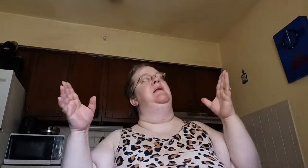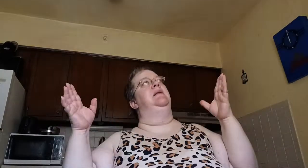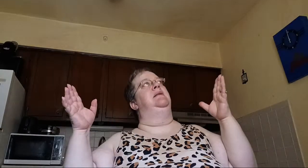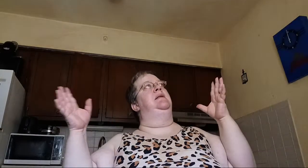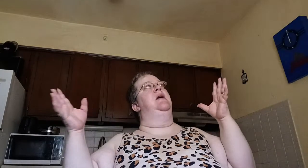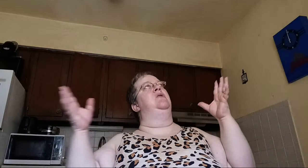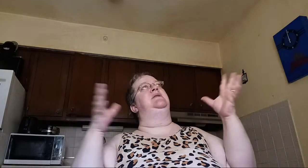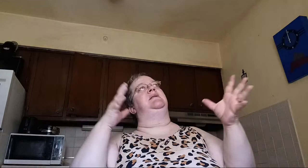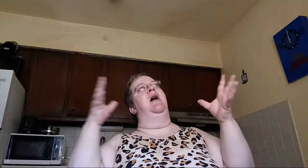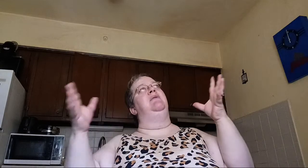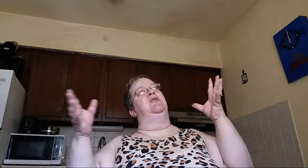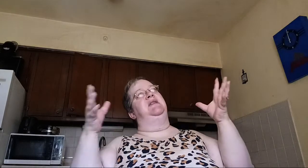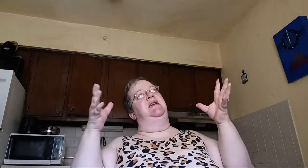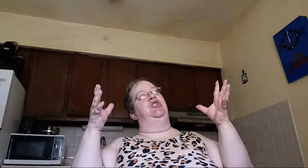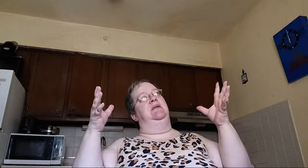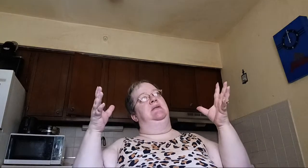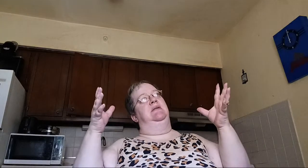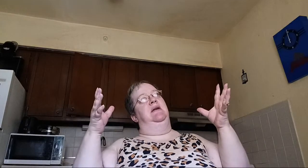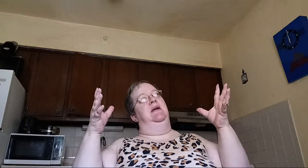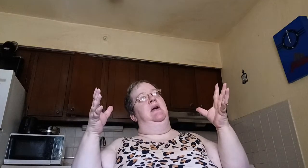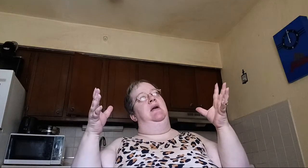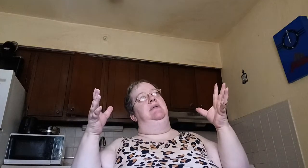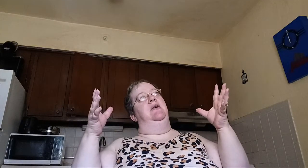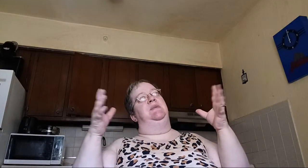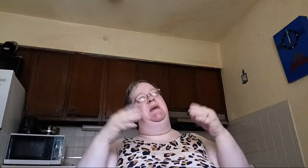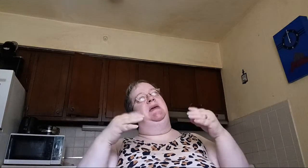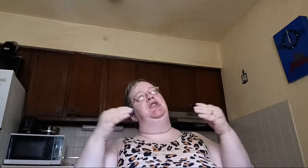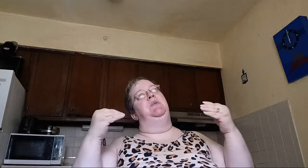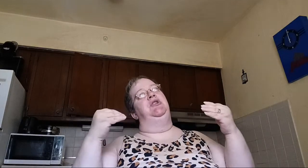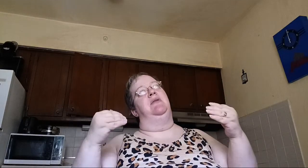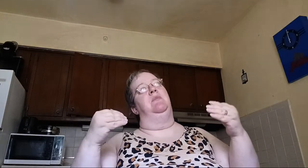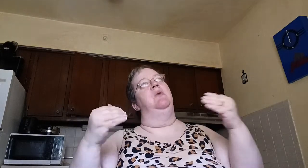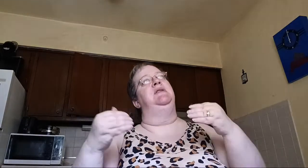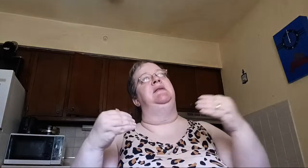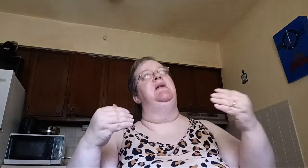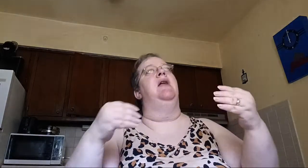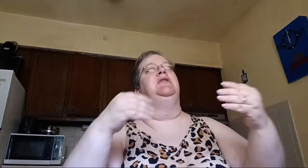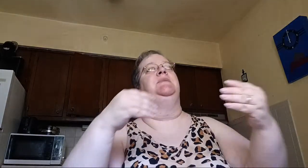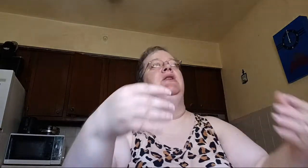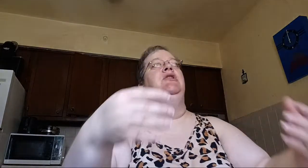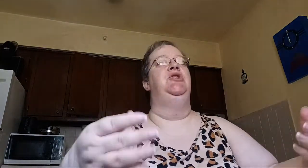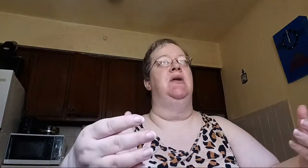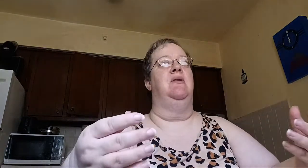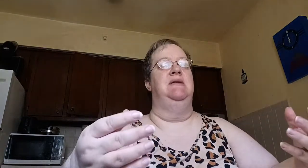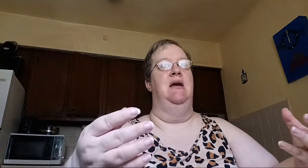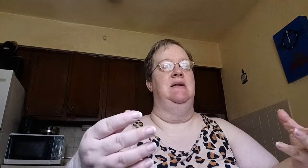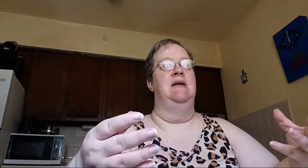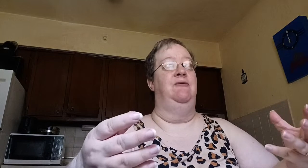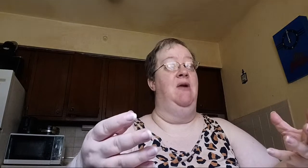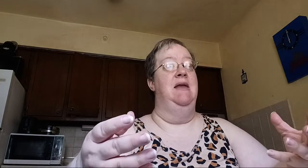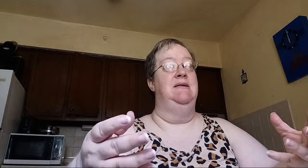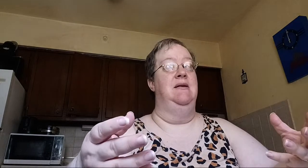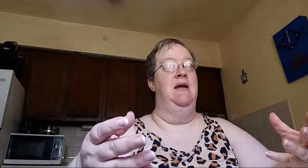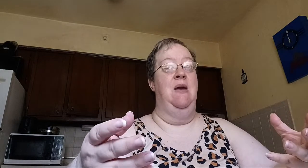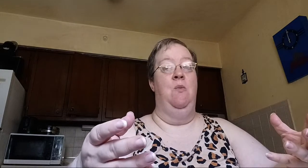there's this conversation. They're speaking to each other. Moses and God are speaking to each other as friends. And they were.